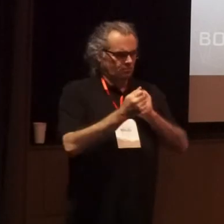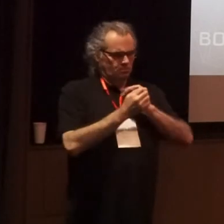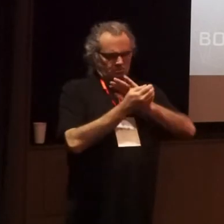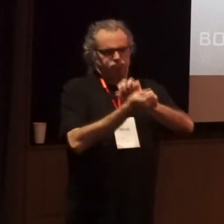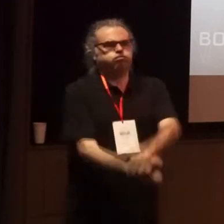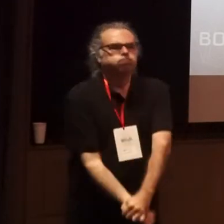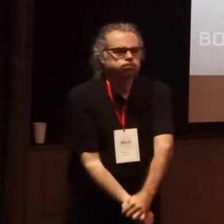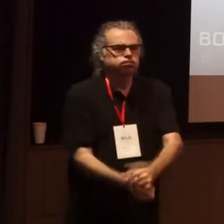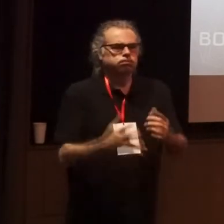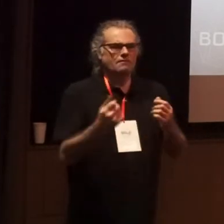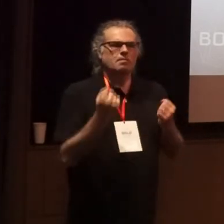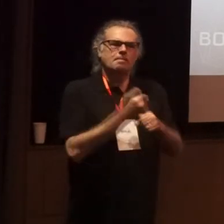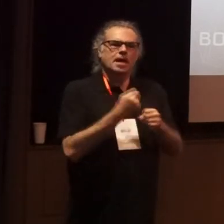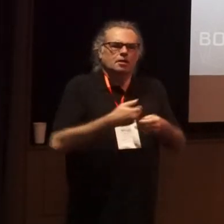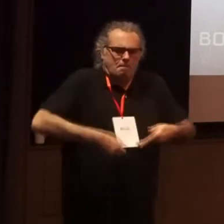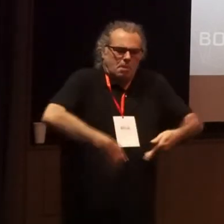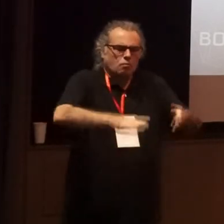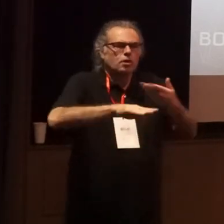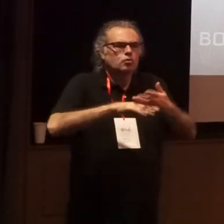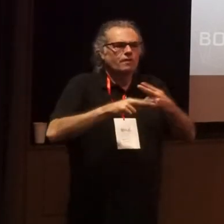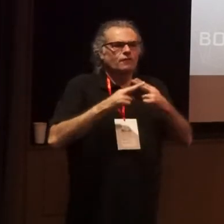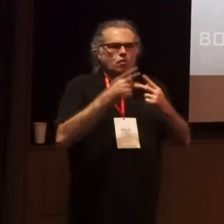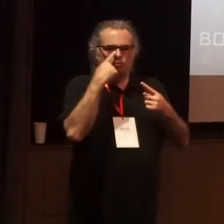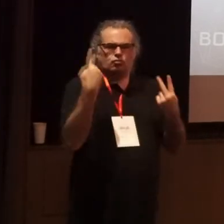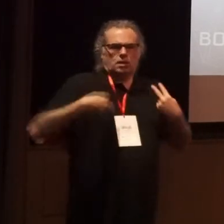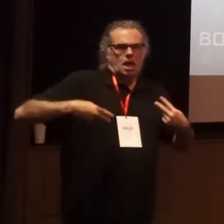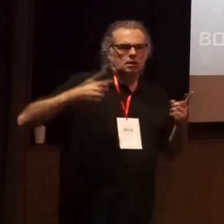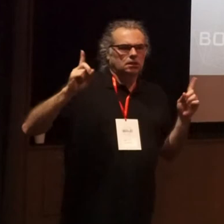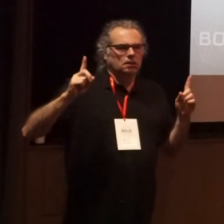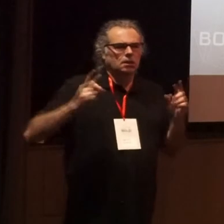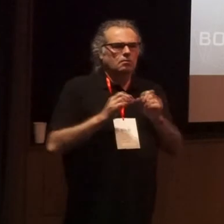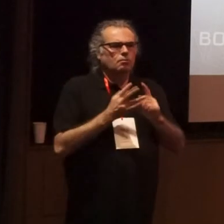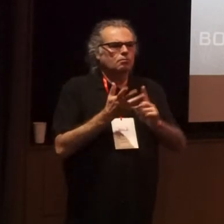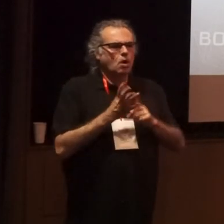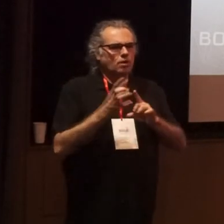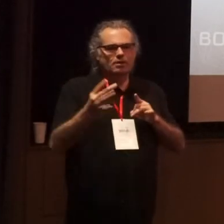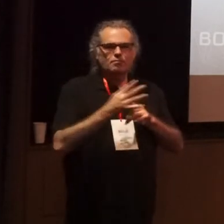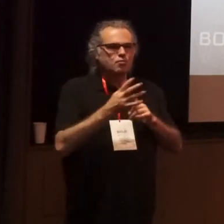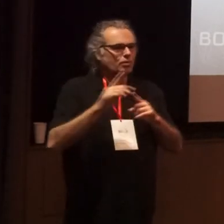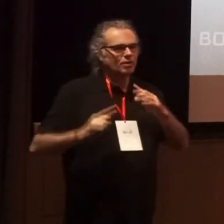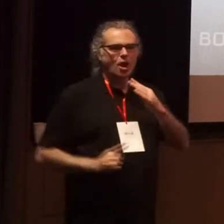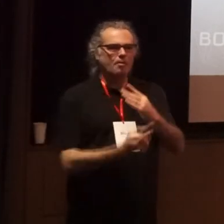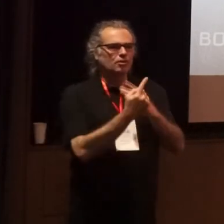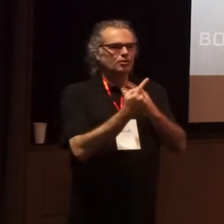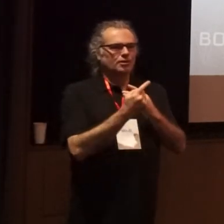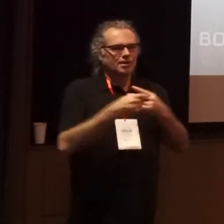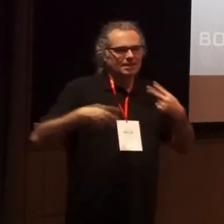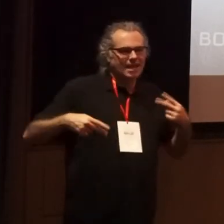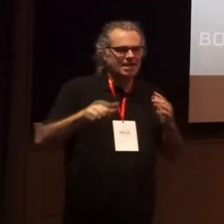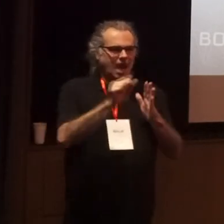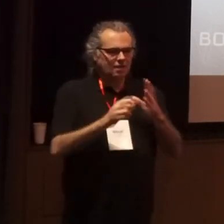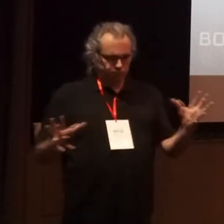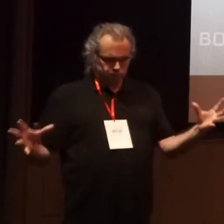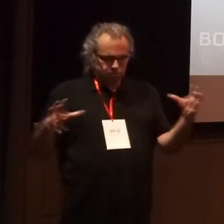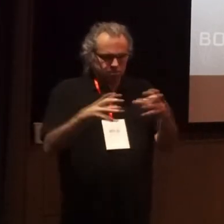and creating pathways for the practitioners today BOLD is an important opportunity for dance artists to come together